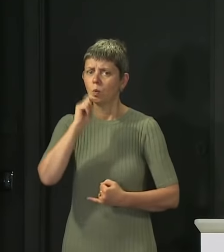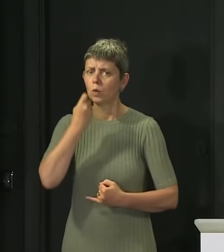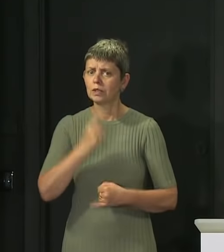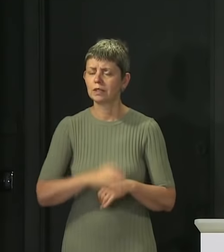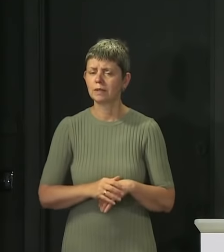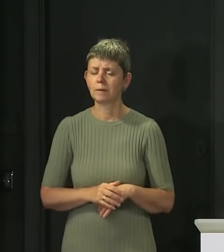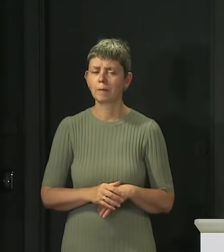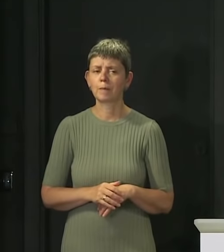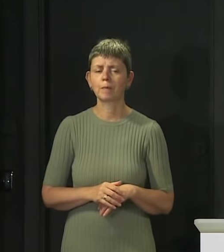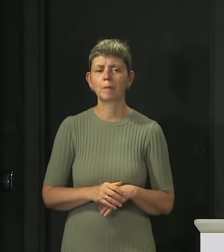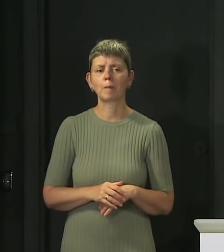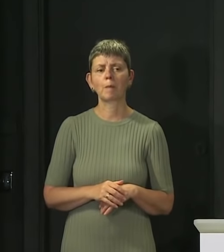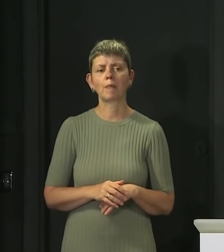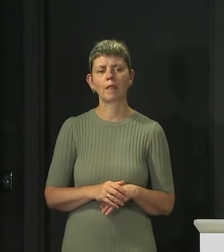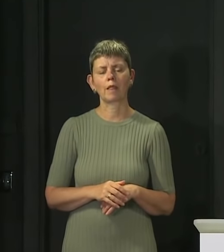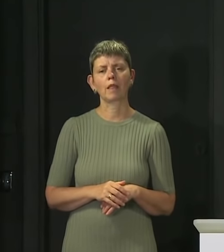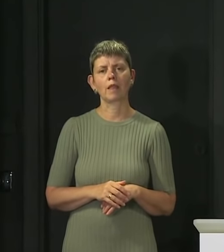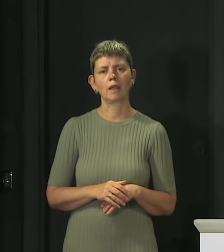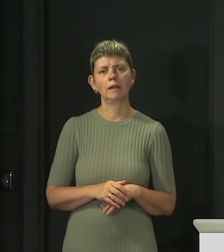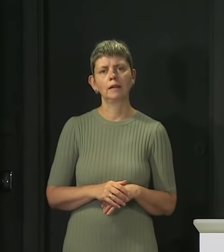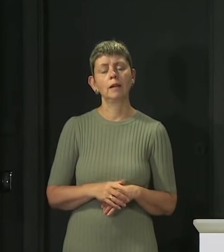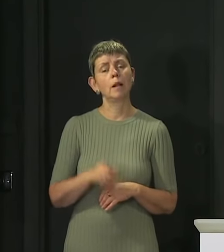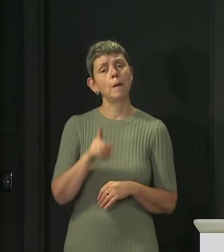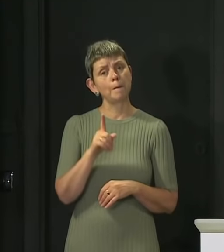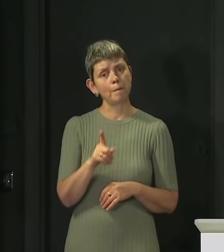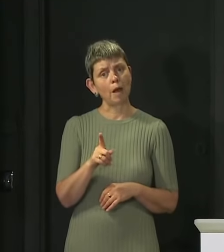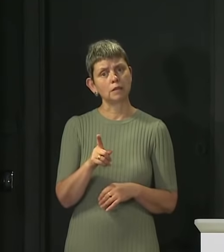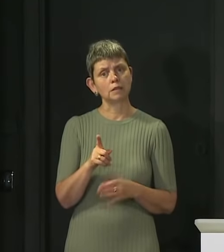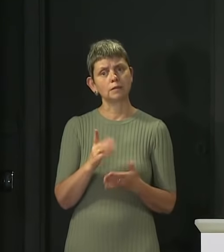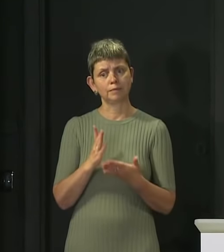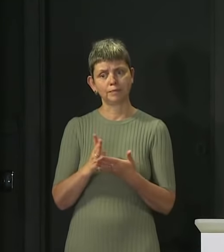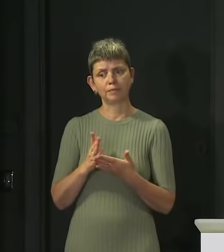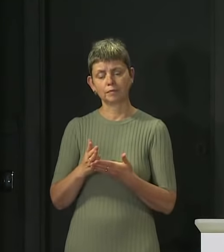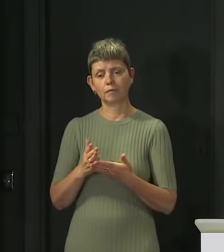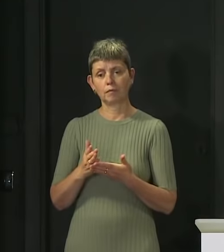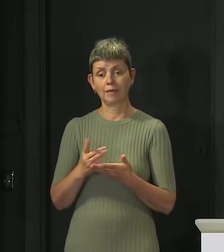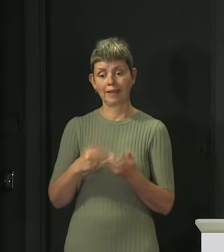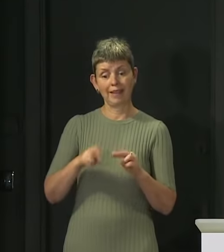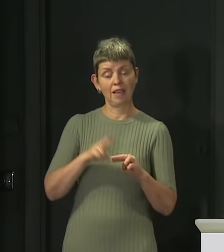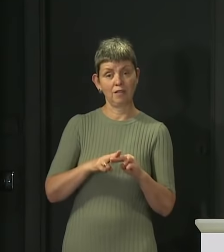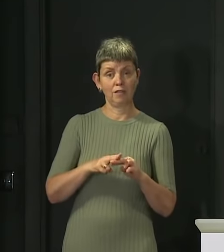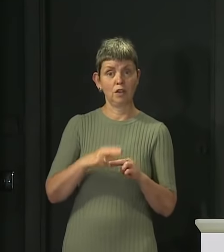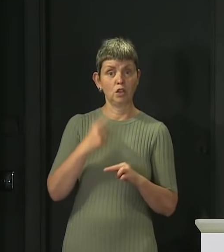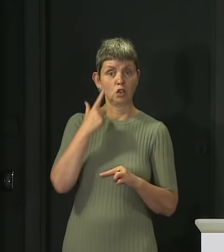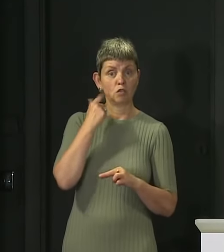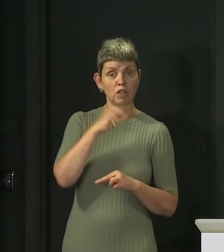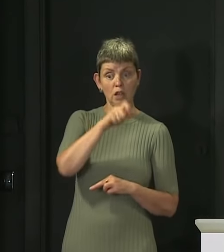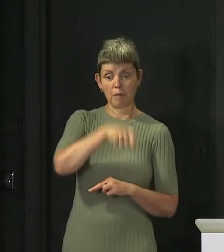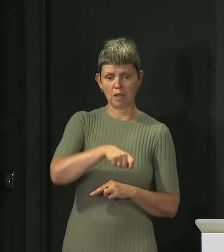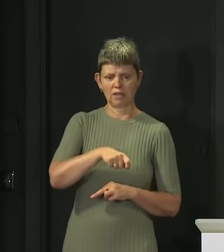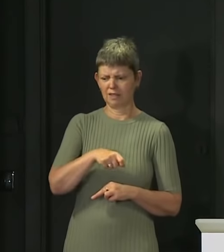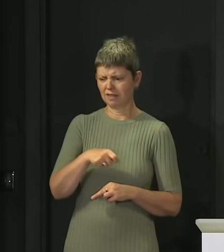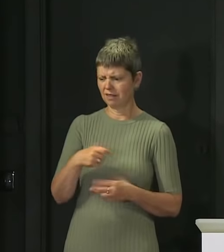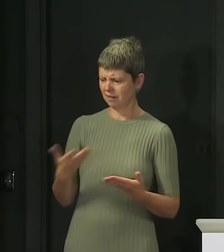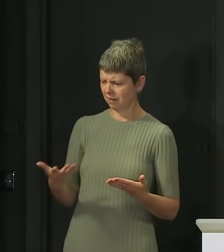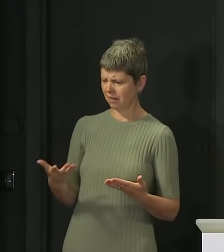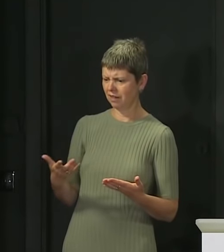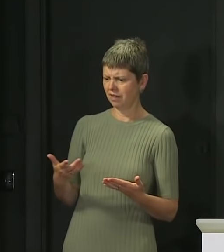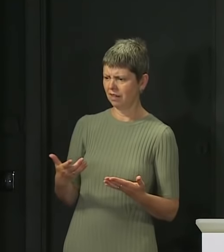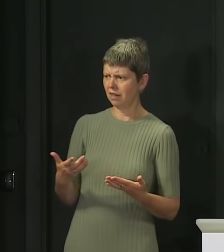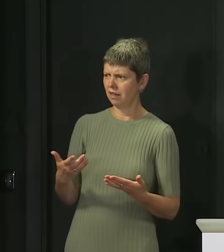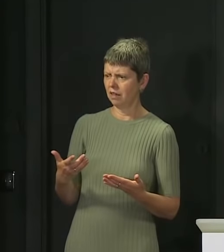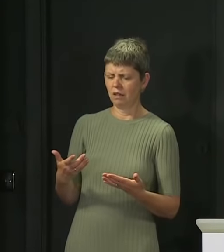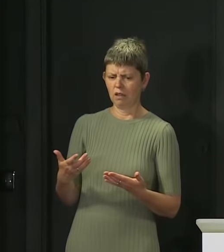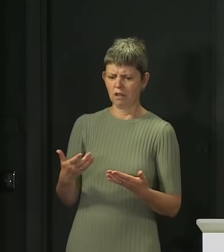course, is the answer on the part of the process that is statistical. And if you're a young person, that means nothing to you. If you're a young person sitting